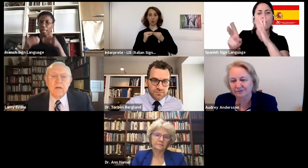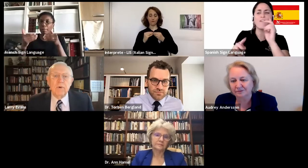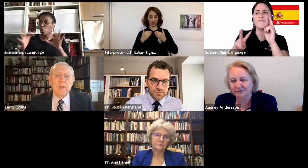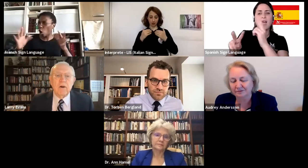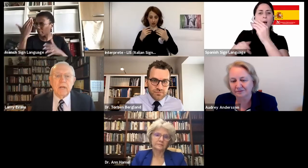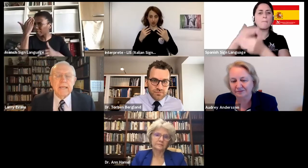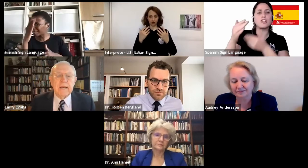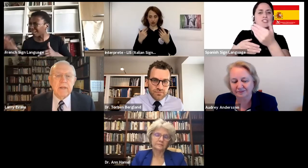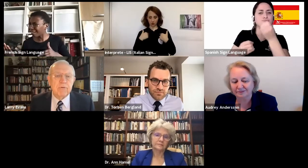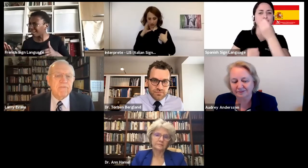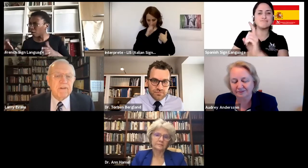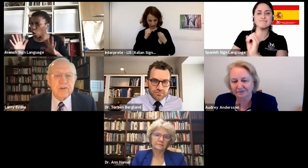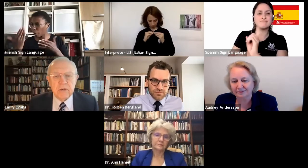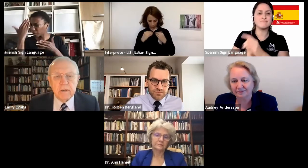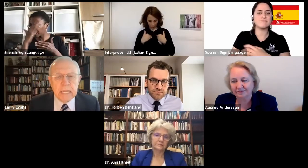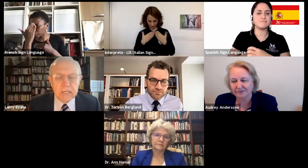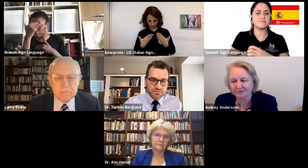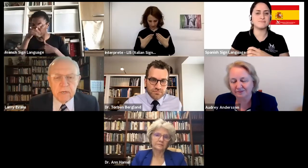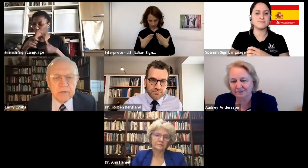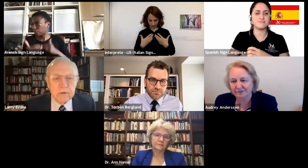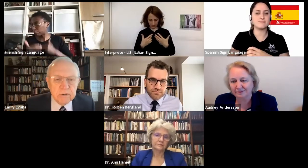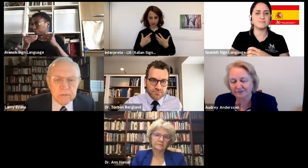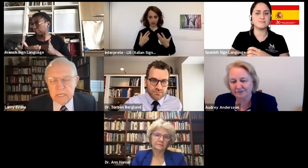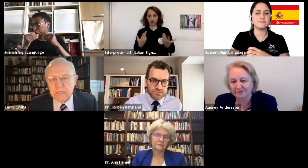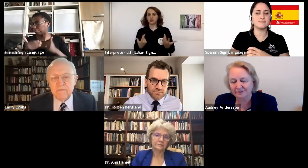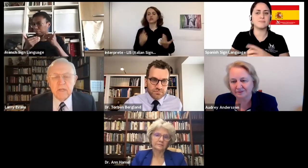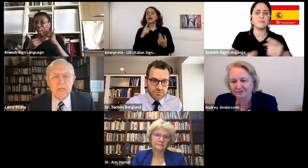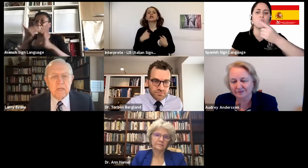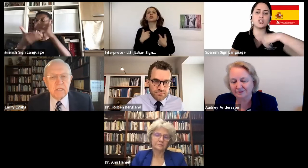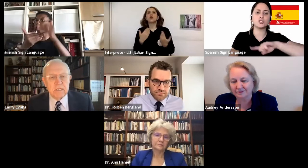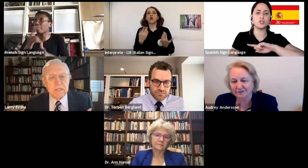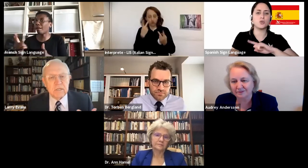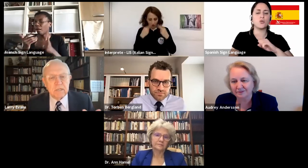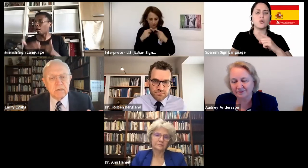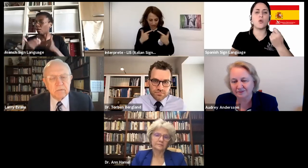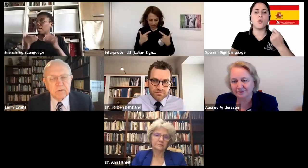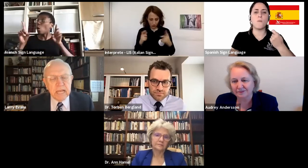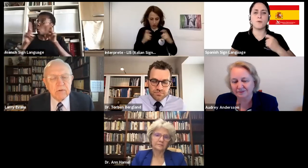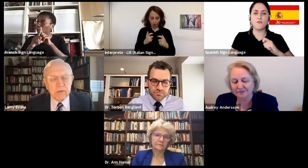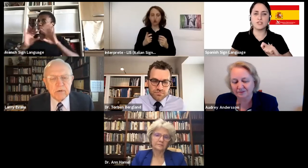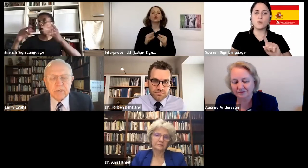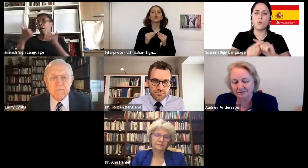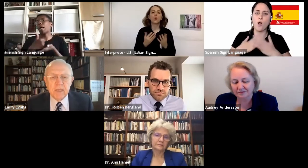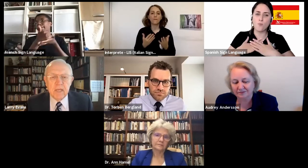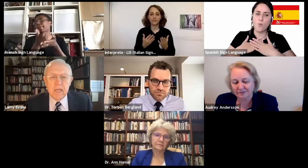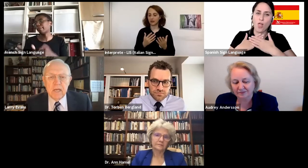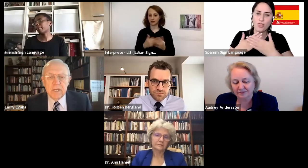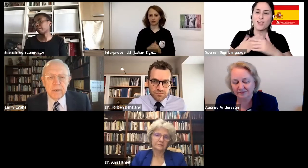We are a caring profession as ministers, as counselors,